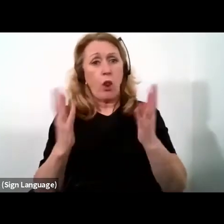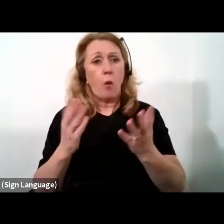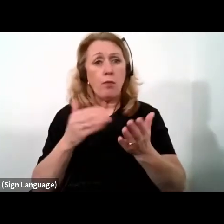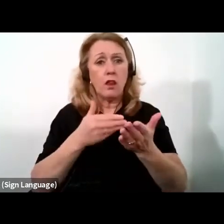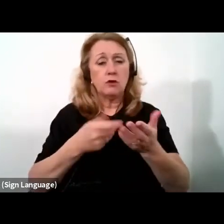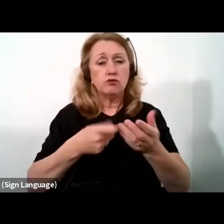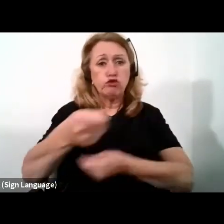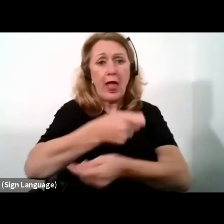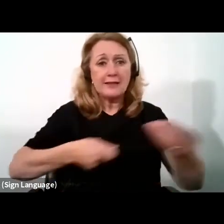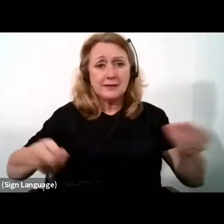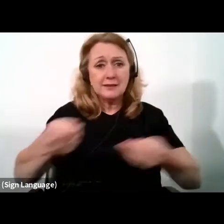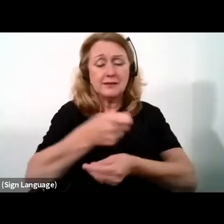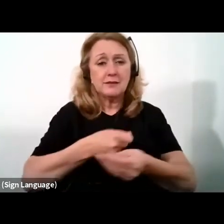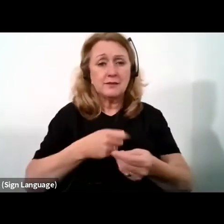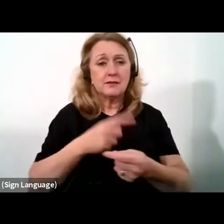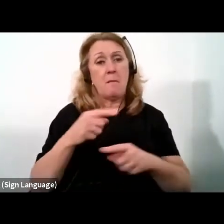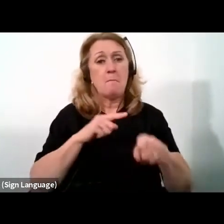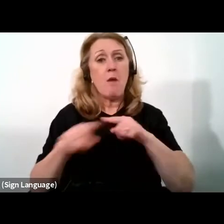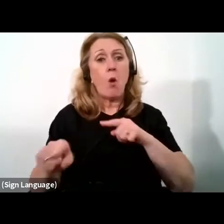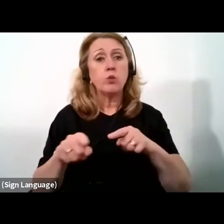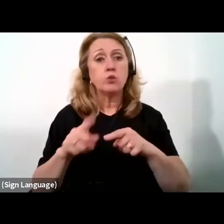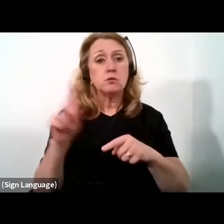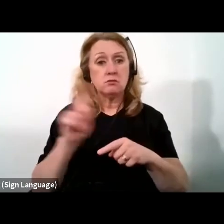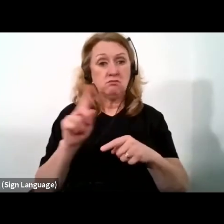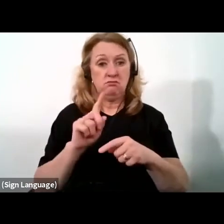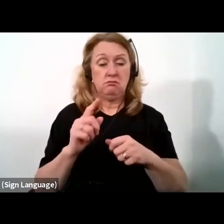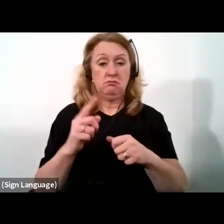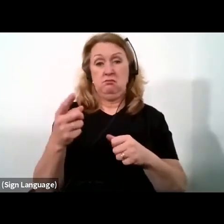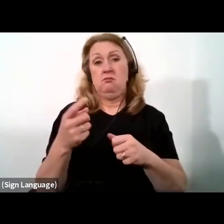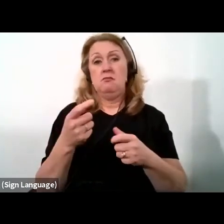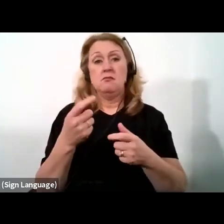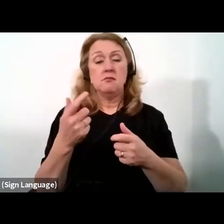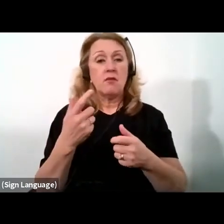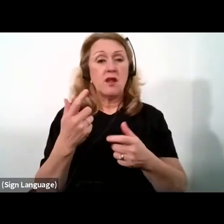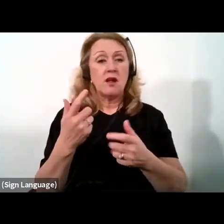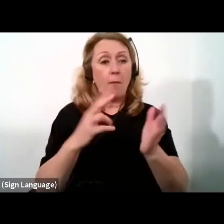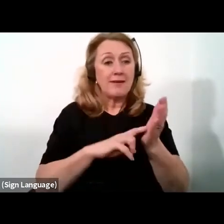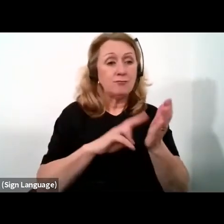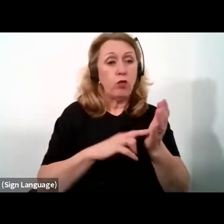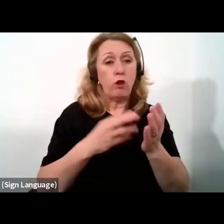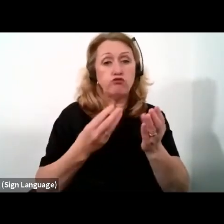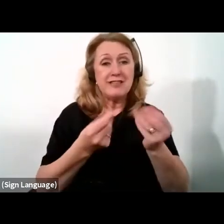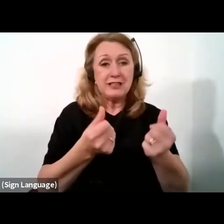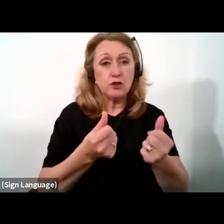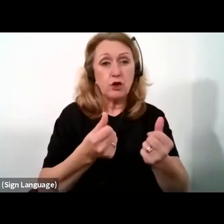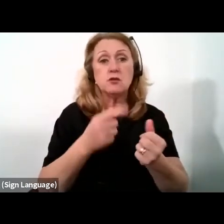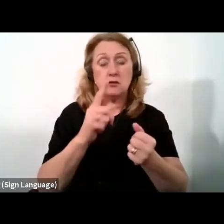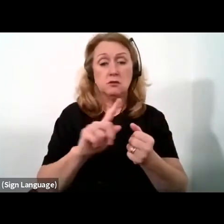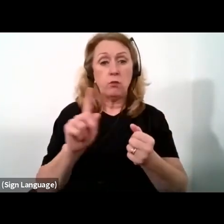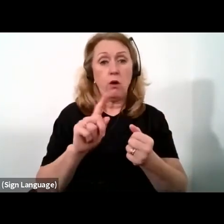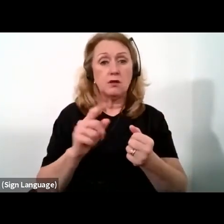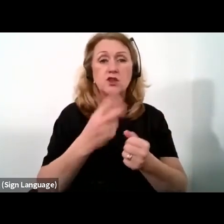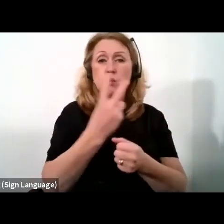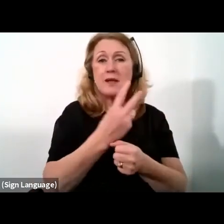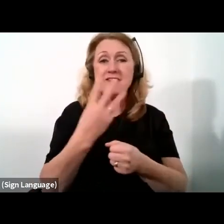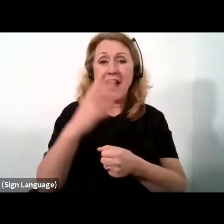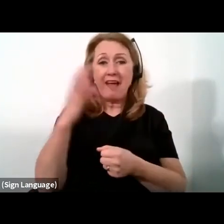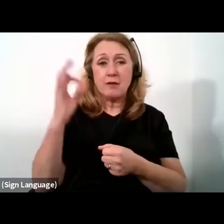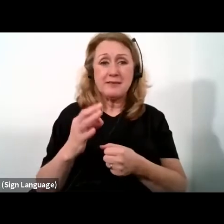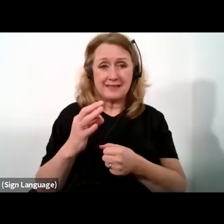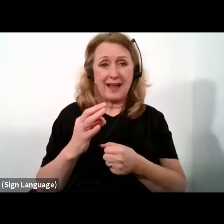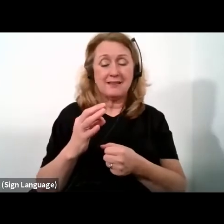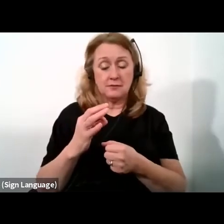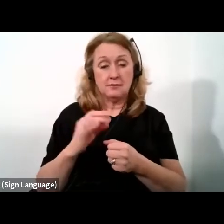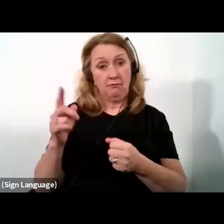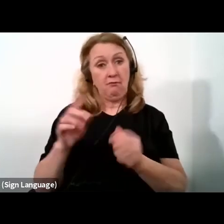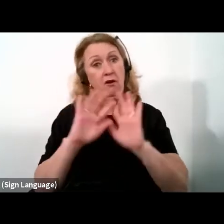and most of it is dominated by primary commodities and natural resources, and carries 25% of